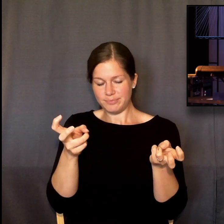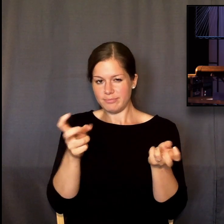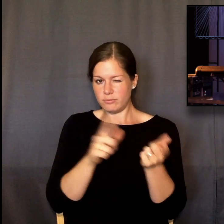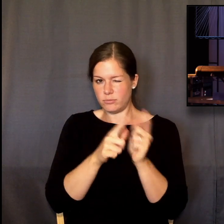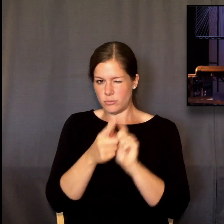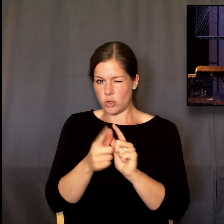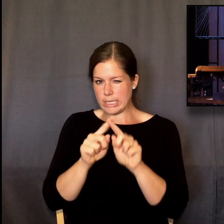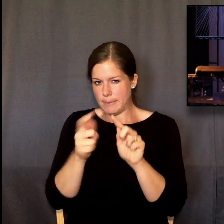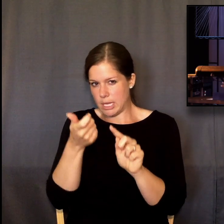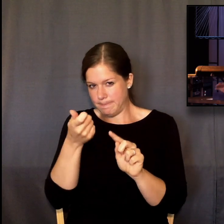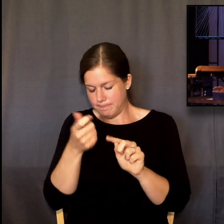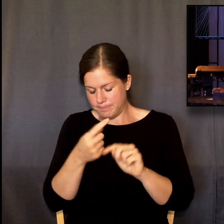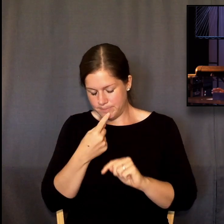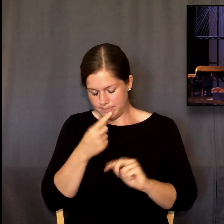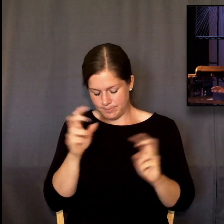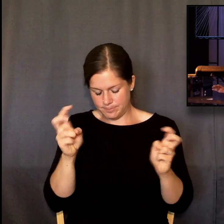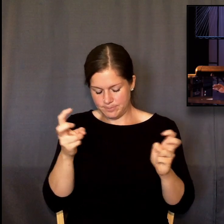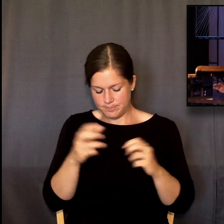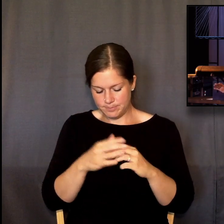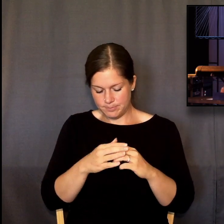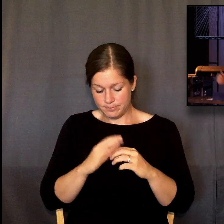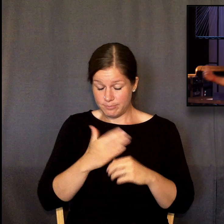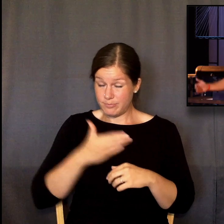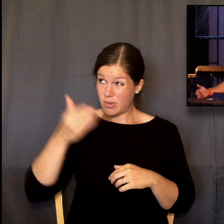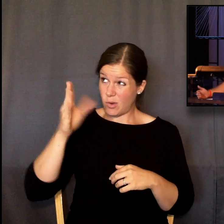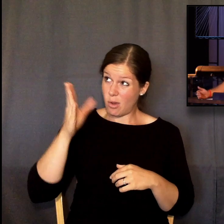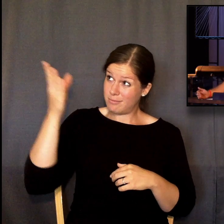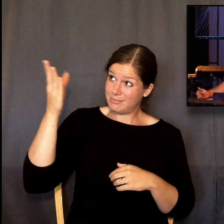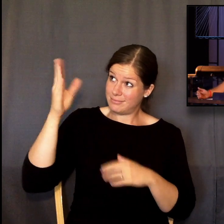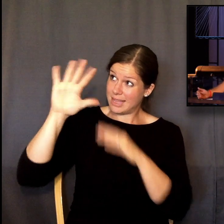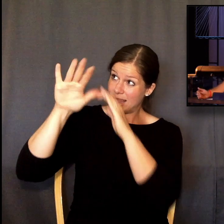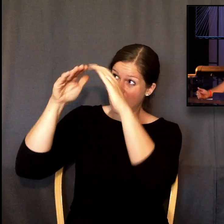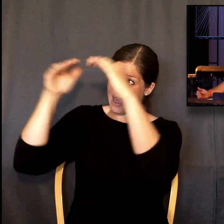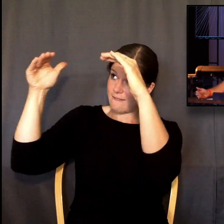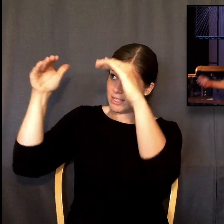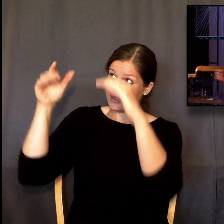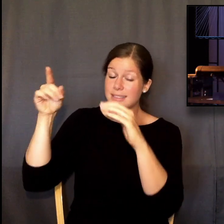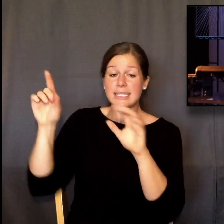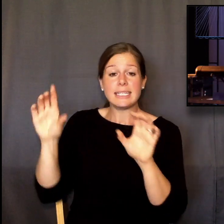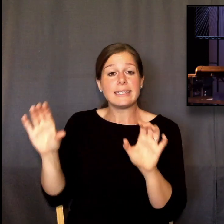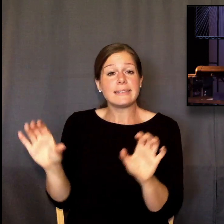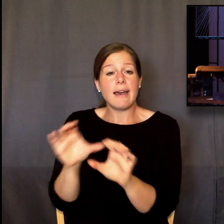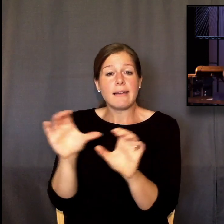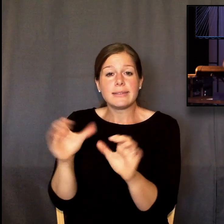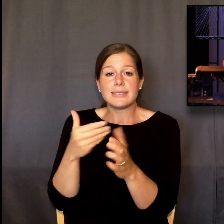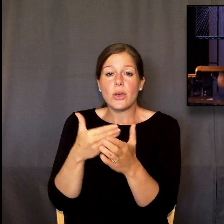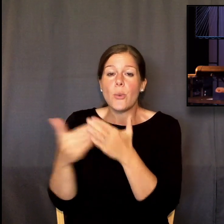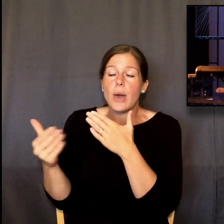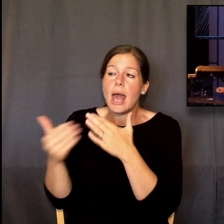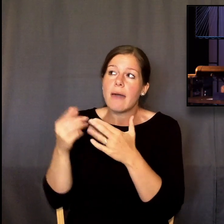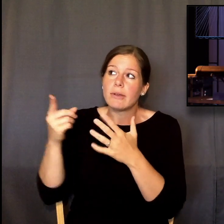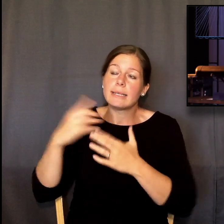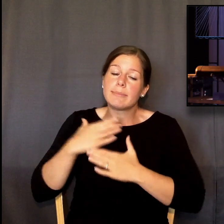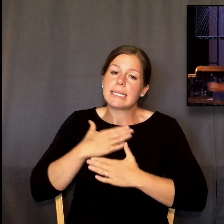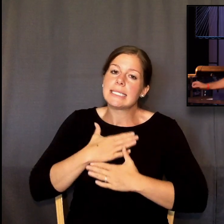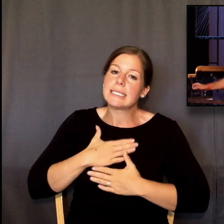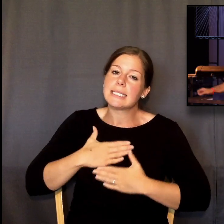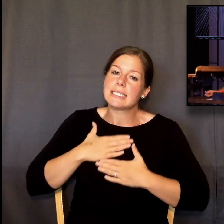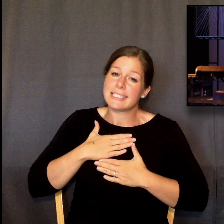emphatically when it translates this verse like this. Our God is in the heavens. He does whatever he